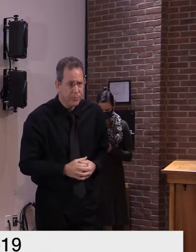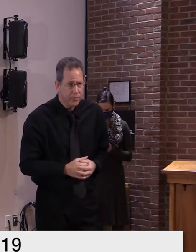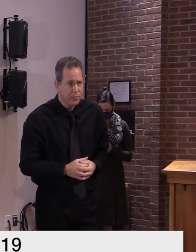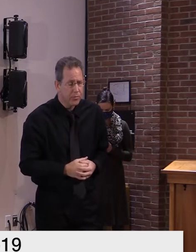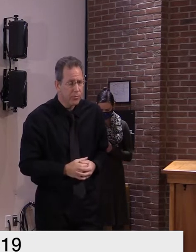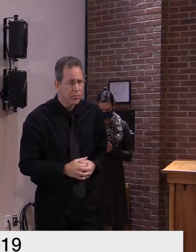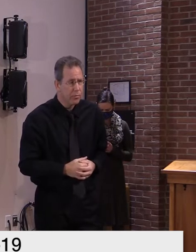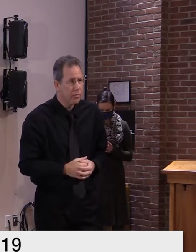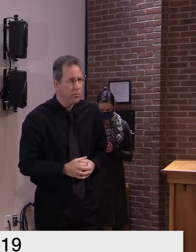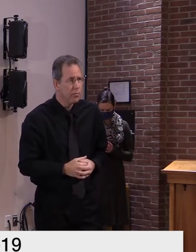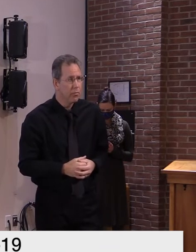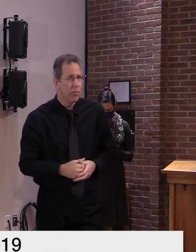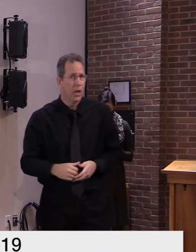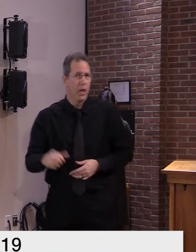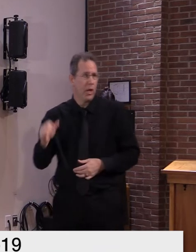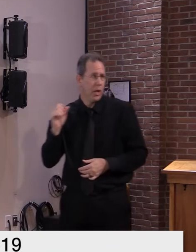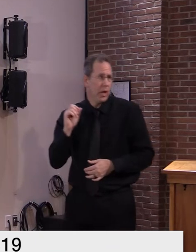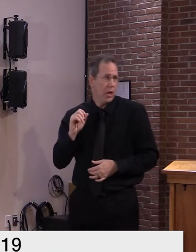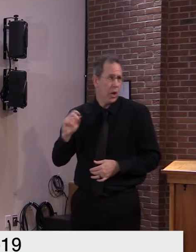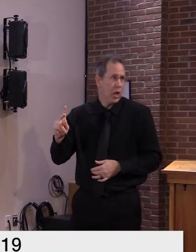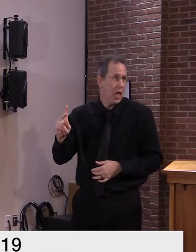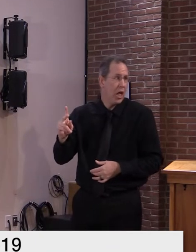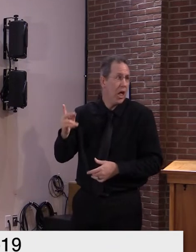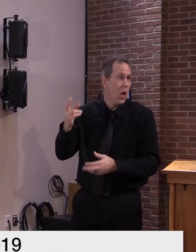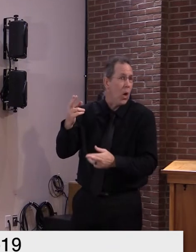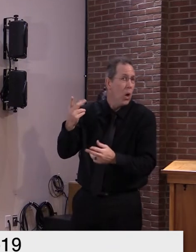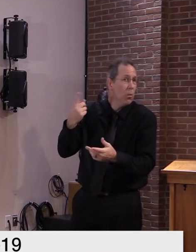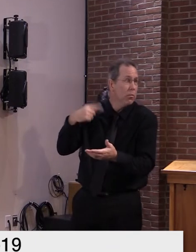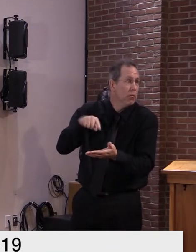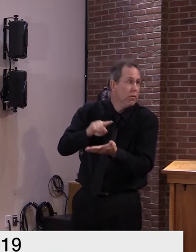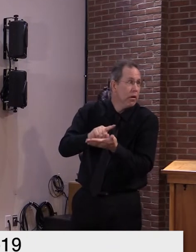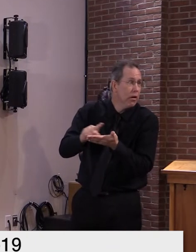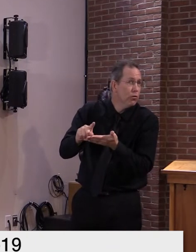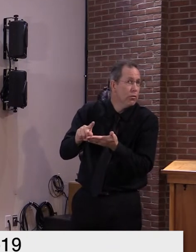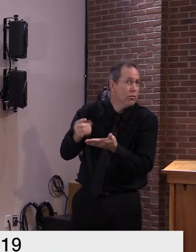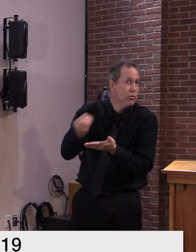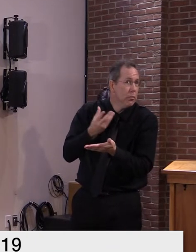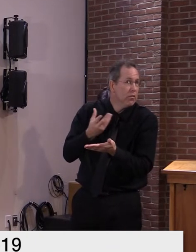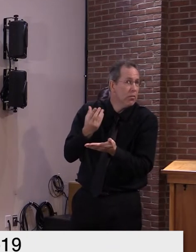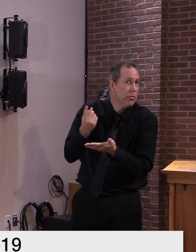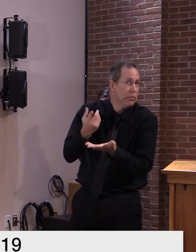okay you might have something next week to say i'll do my best